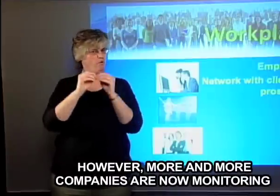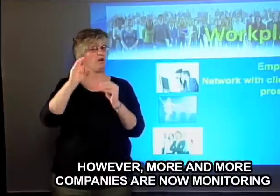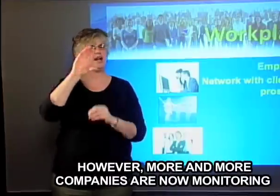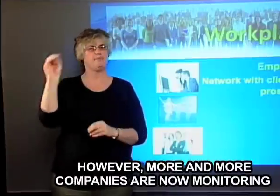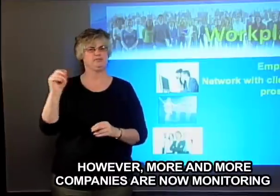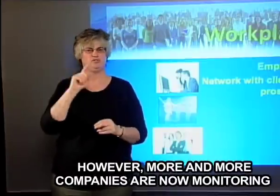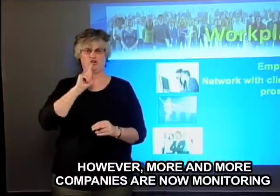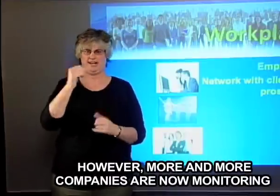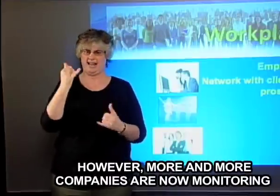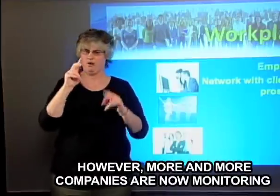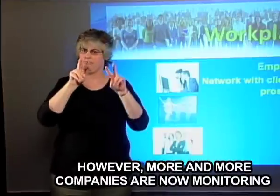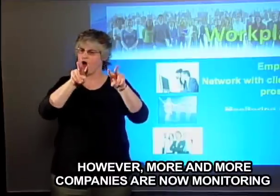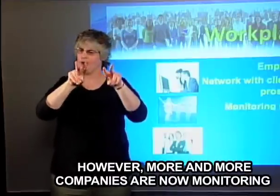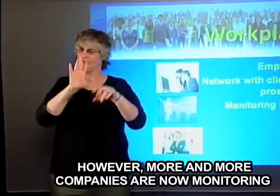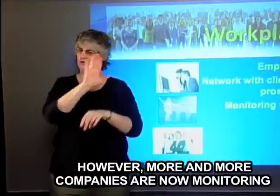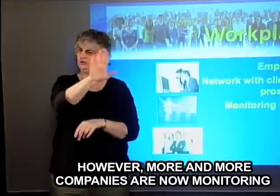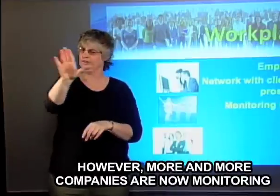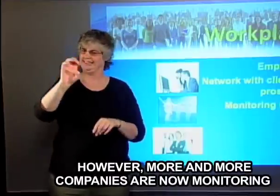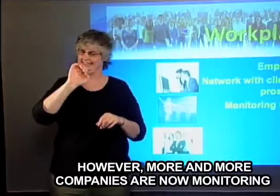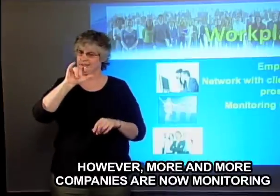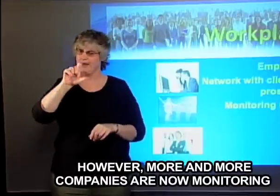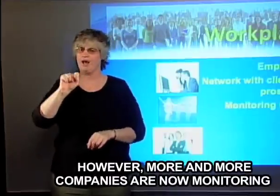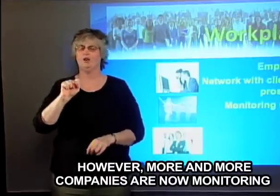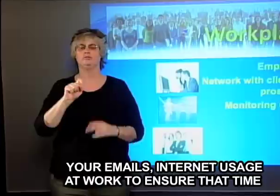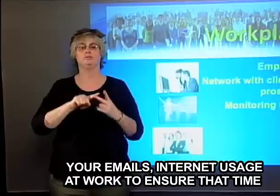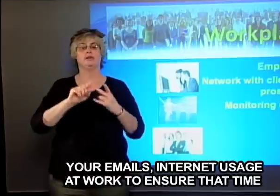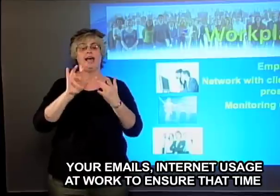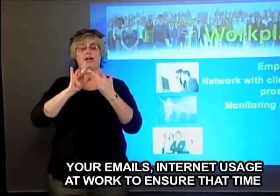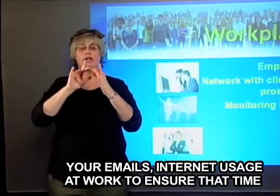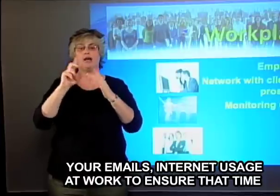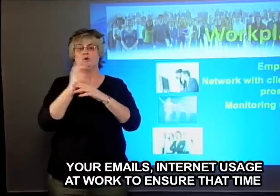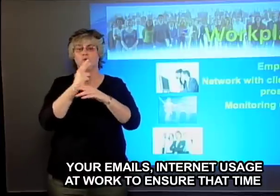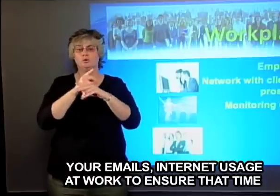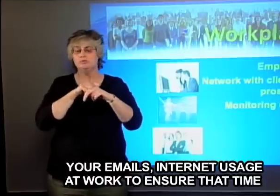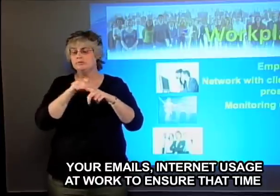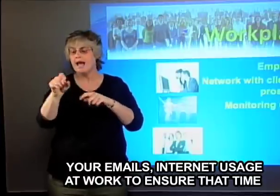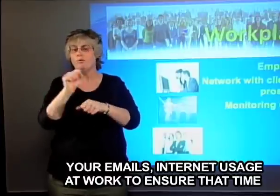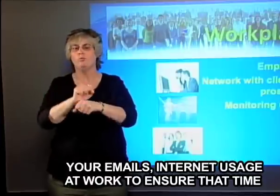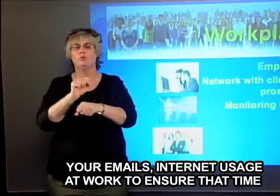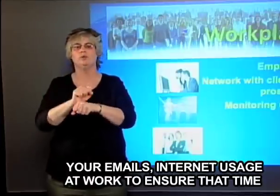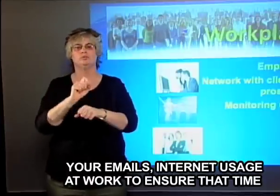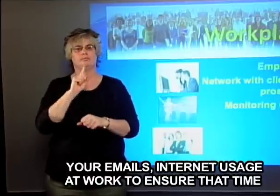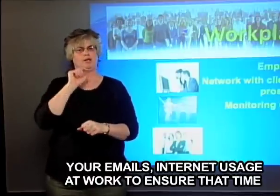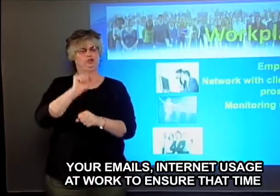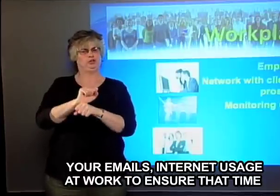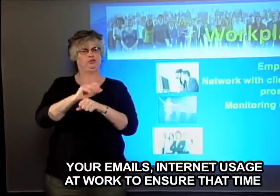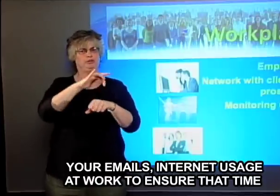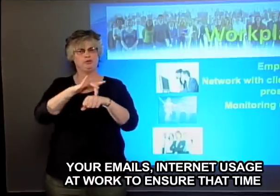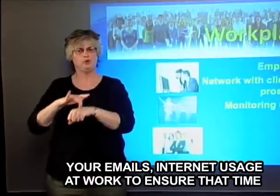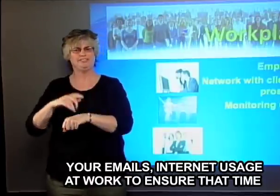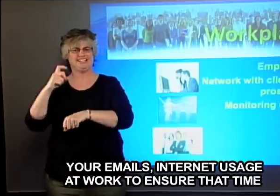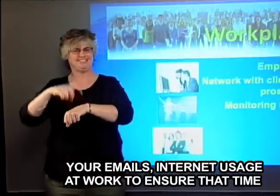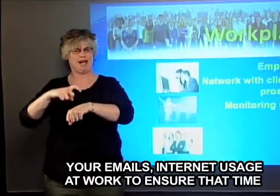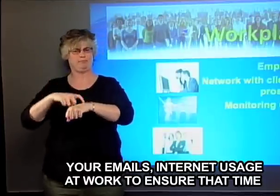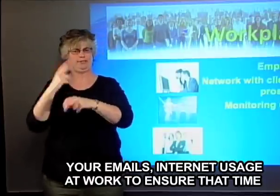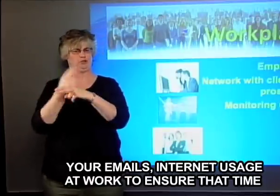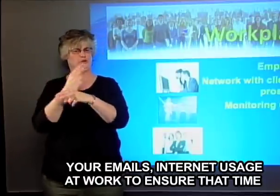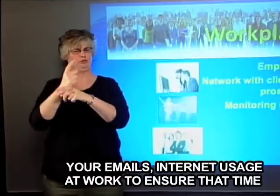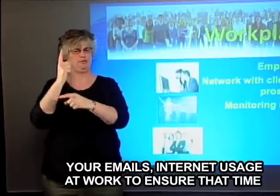more and more companies are now monitoring your emails, internet usage at work to ensure that time